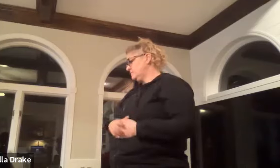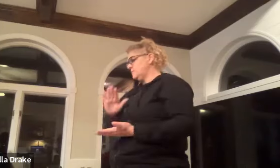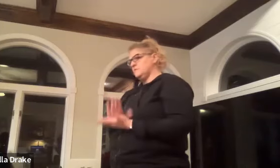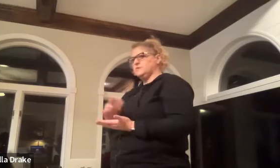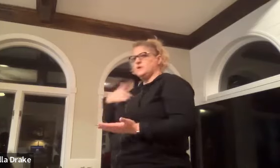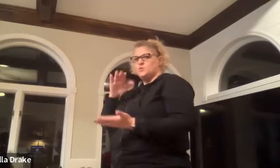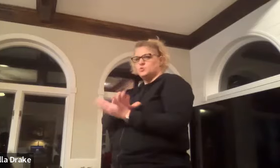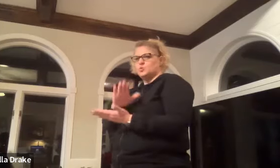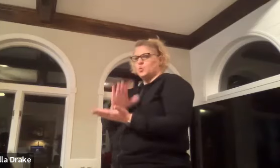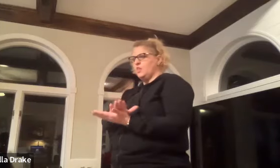school